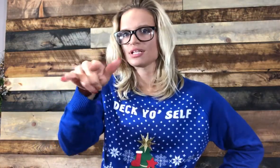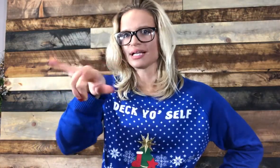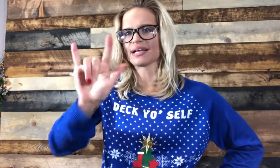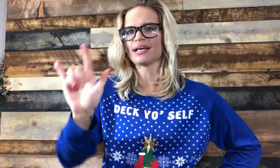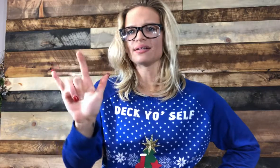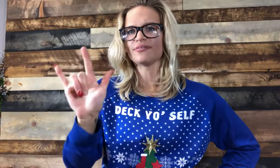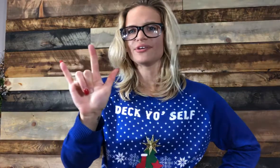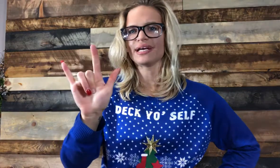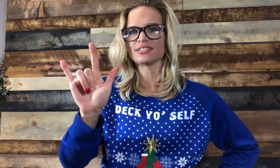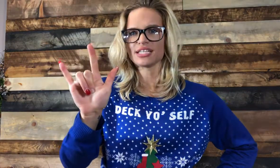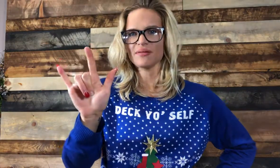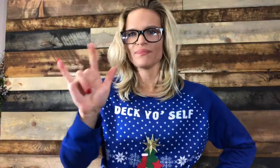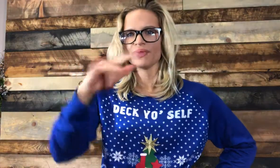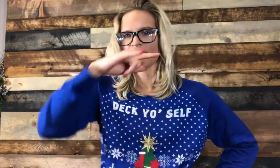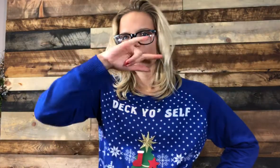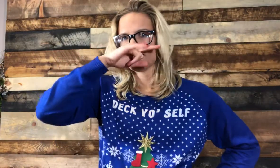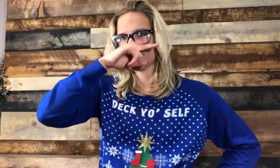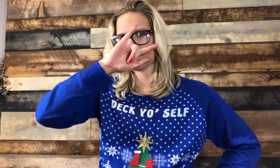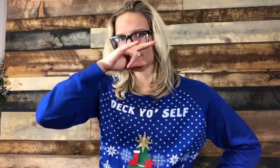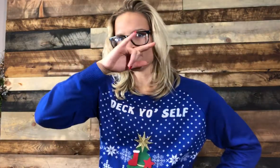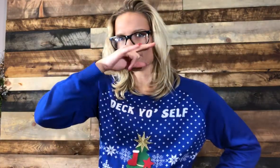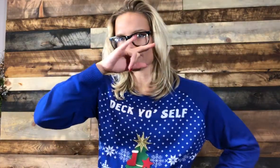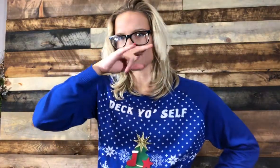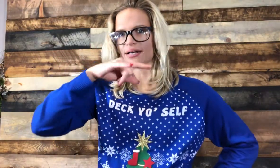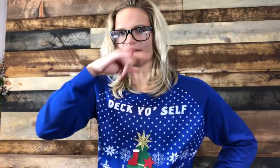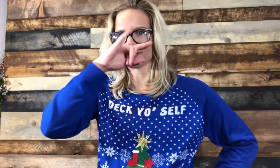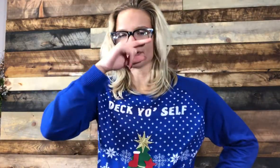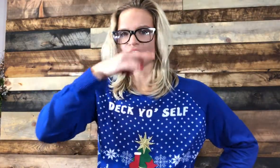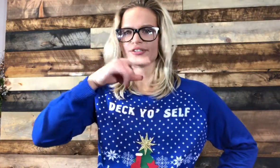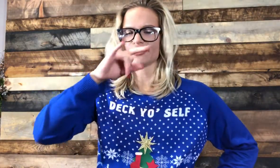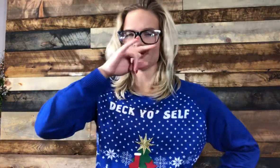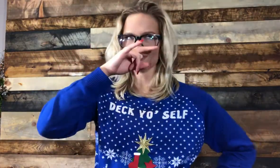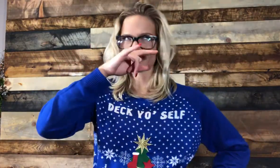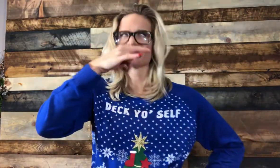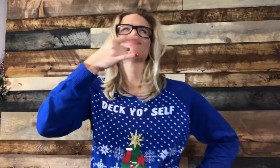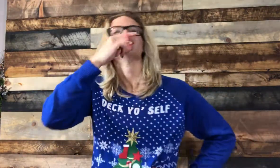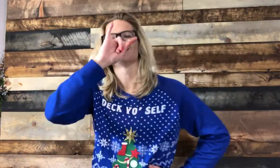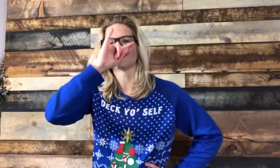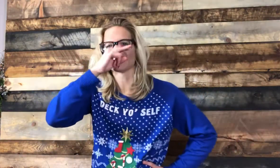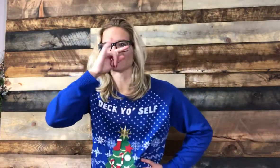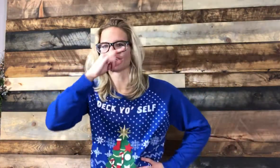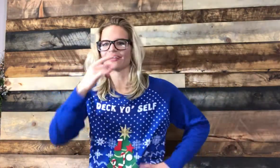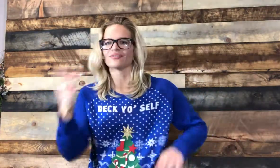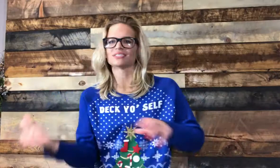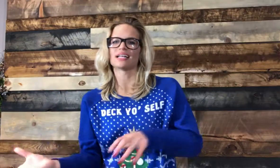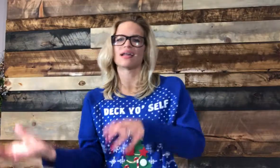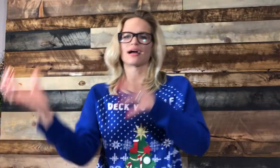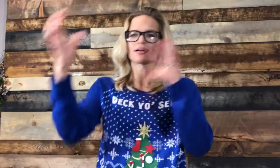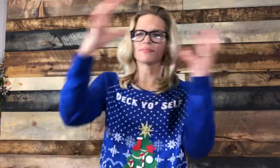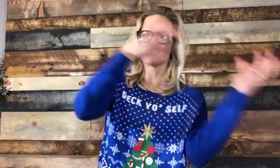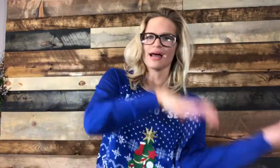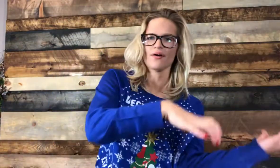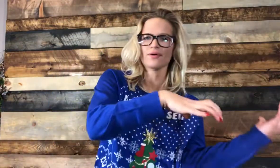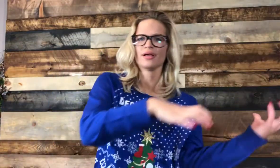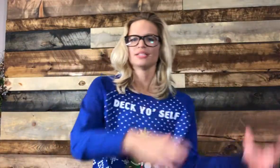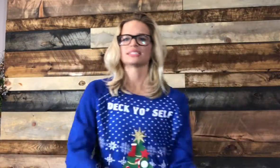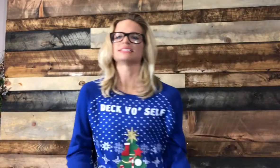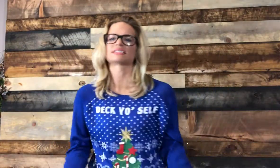Like an I love you handshape. And wiggle it under your nose. Until the other kiddos. Knock him down. So I just